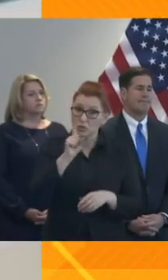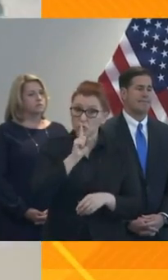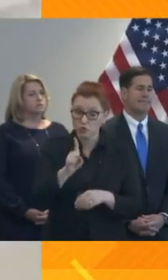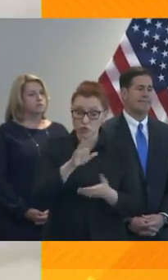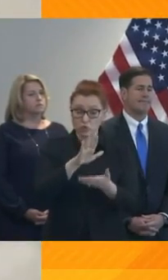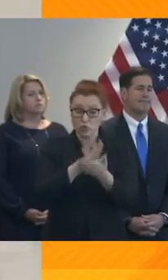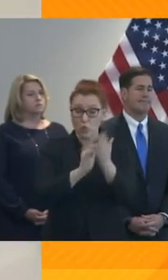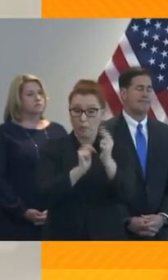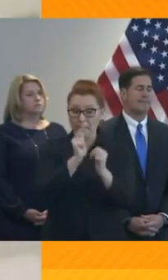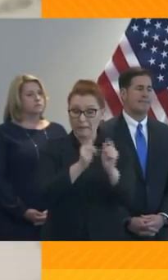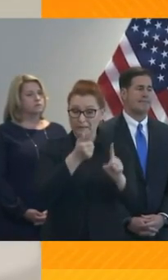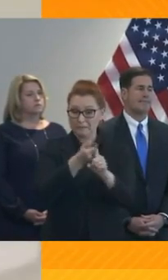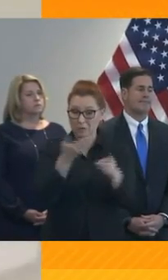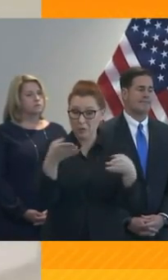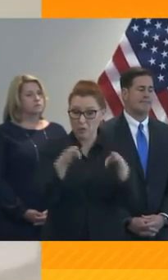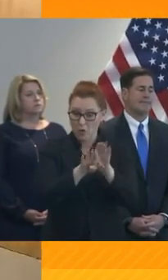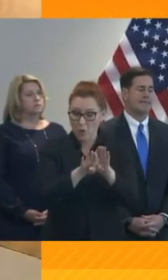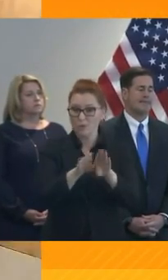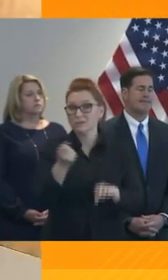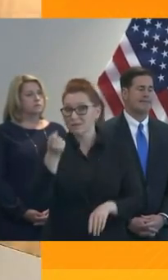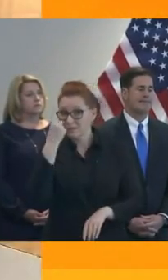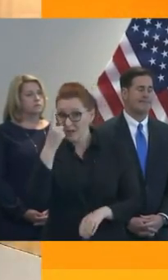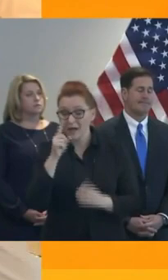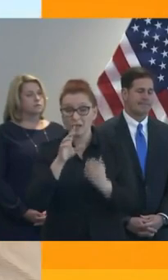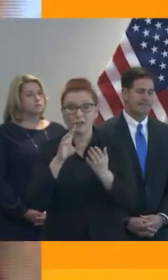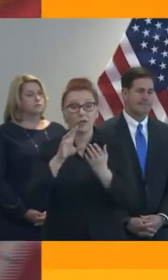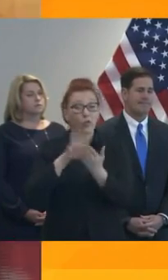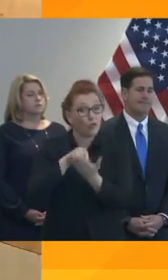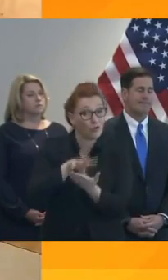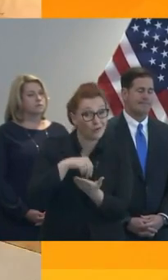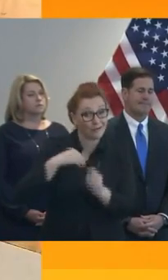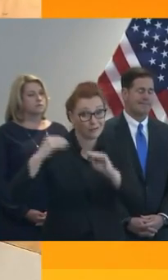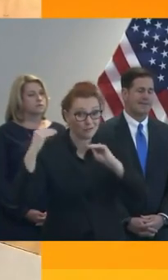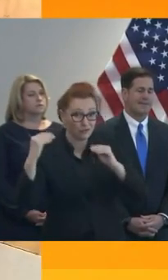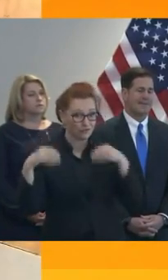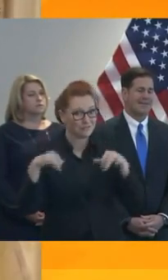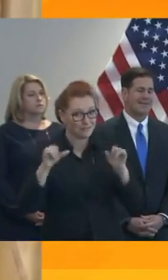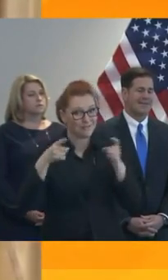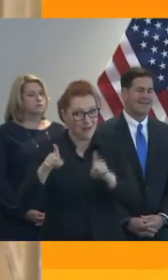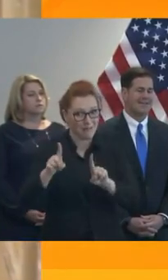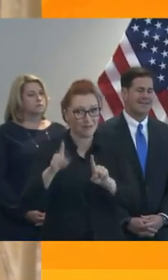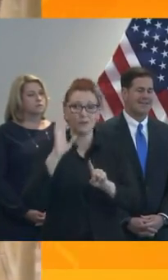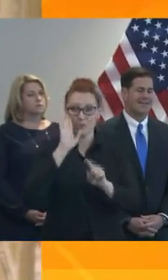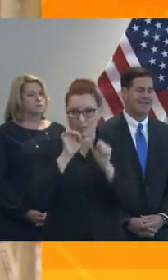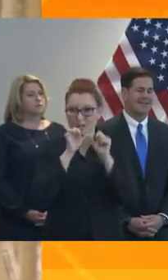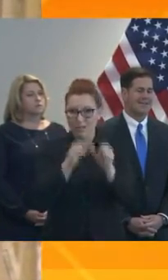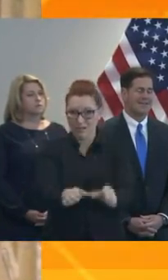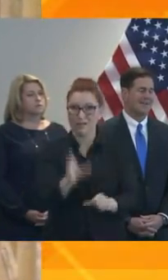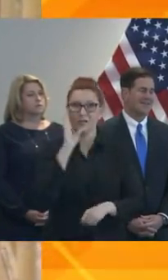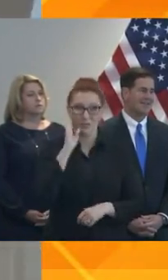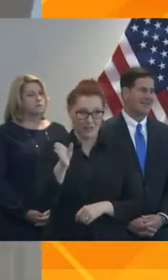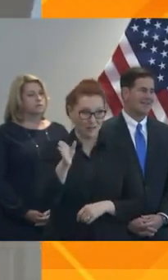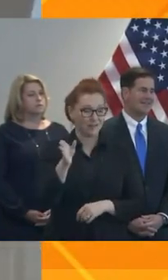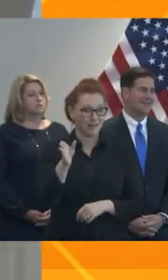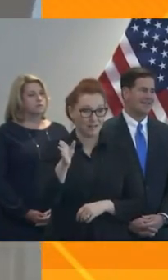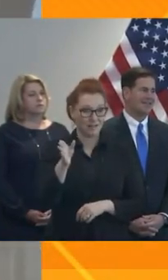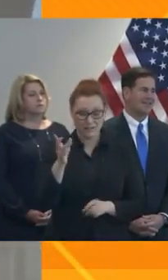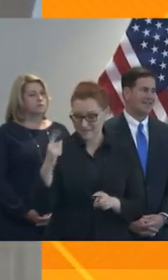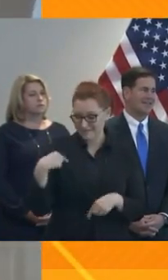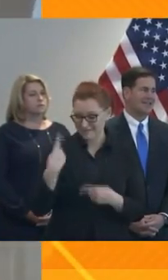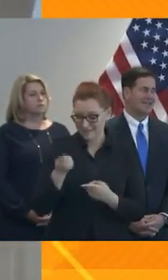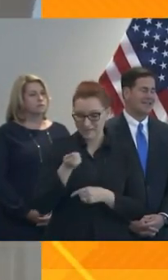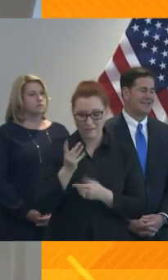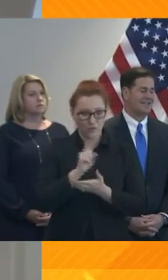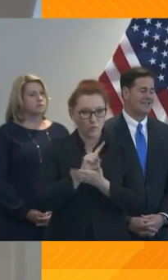the school year, learning and instruction is still happening and will continue. These past few weeks,